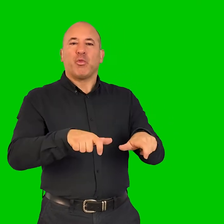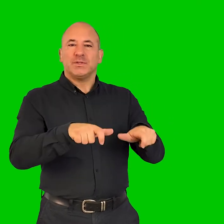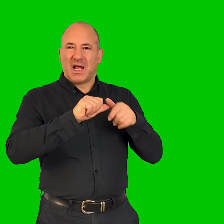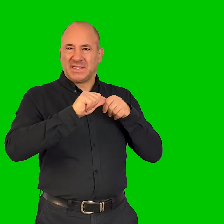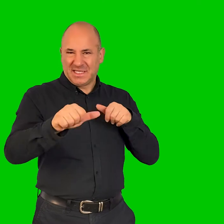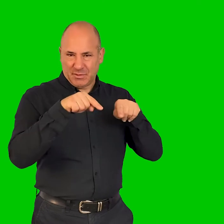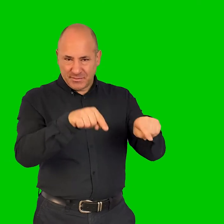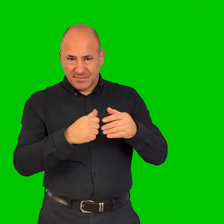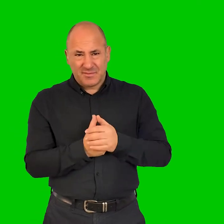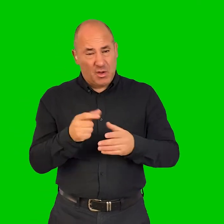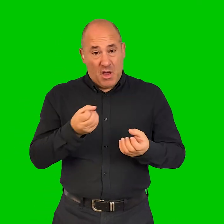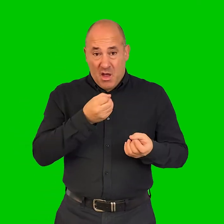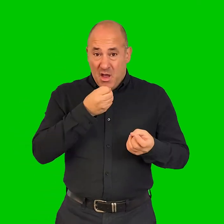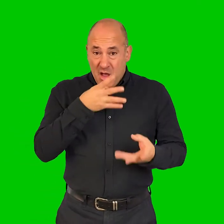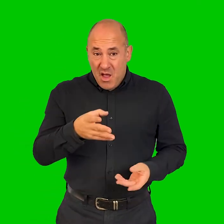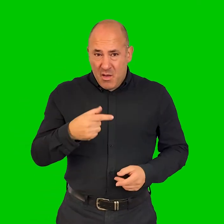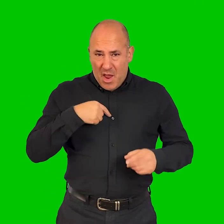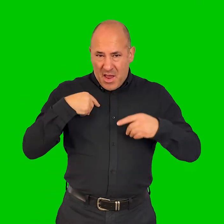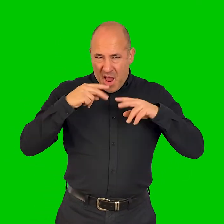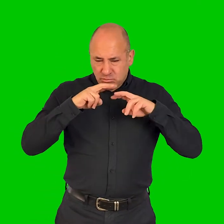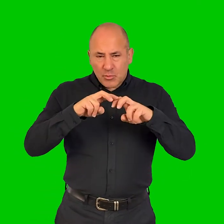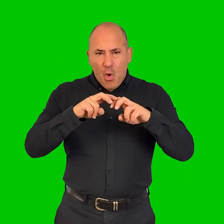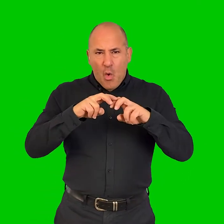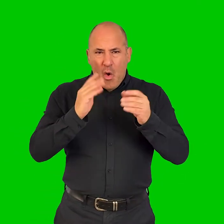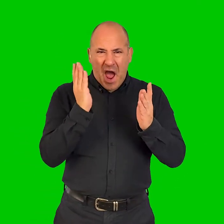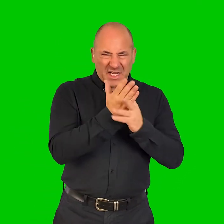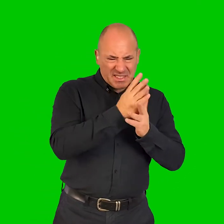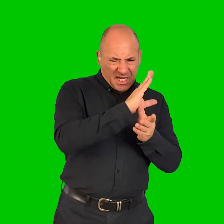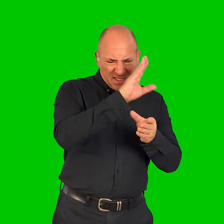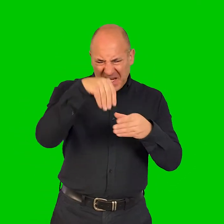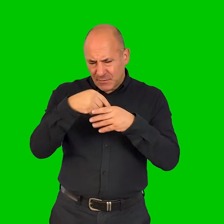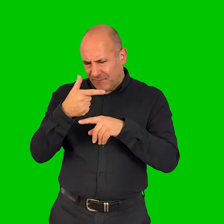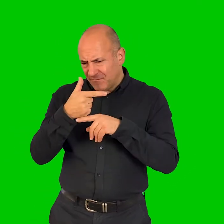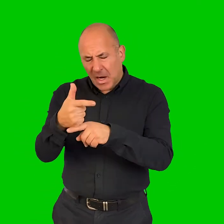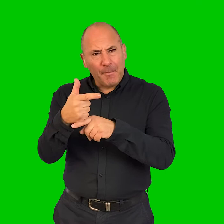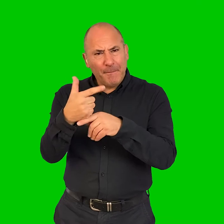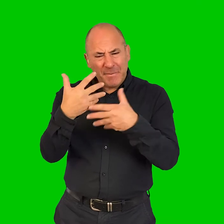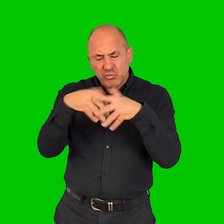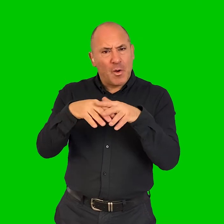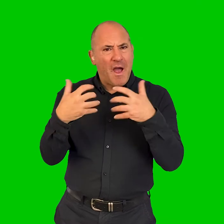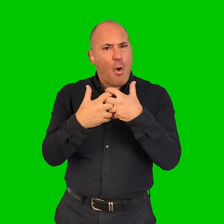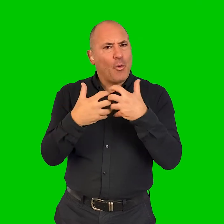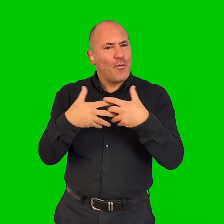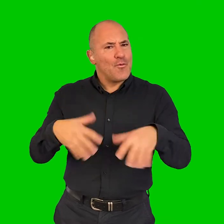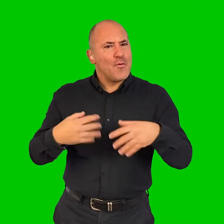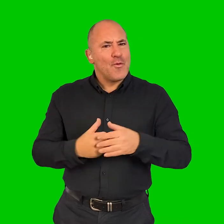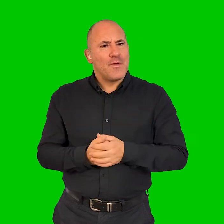a really great moment for me to kind of explore how to integrate access into the film. And